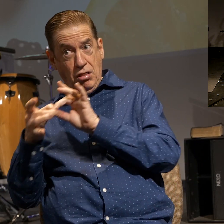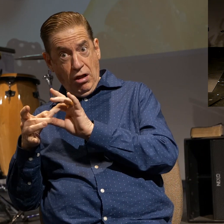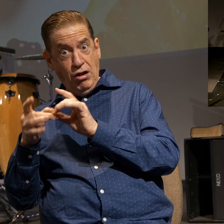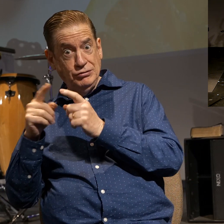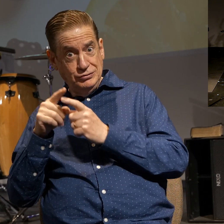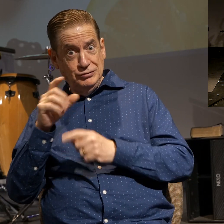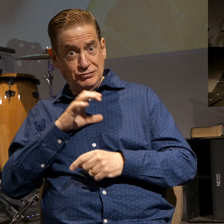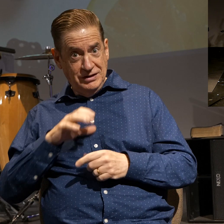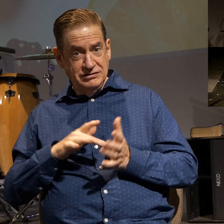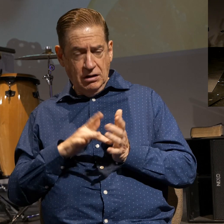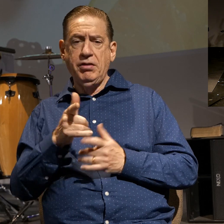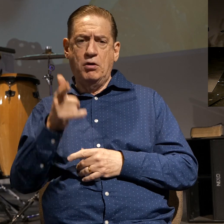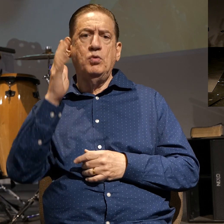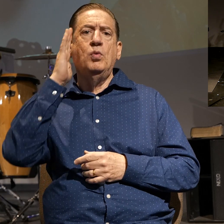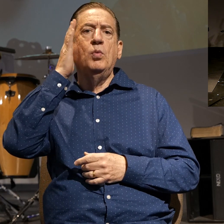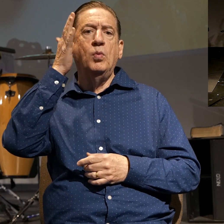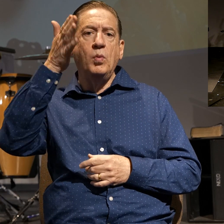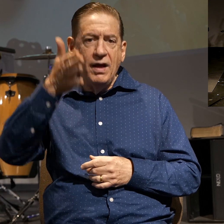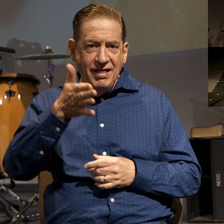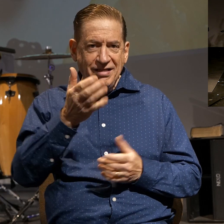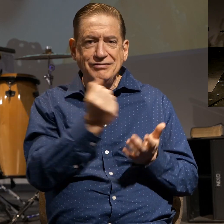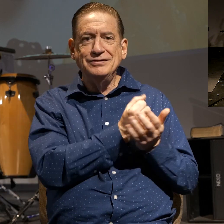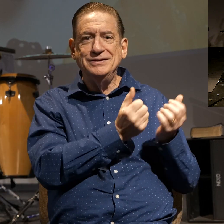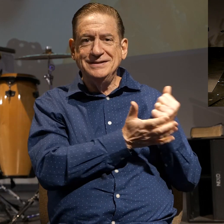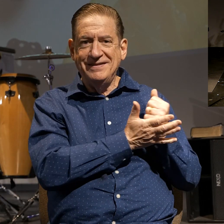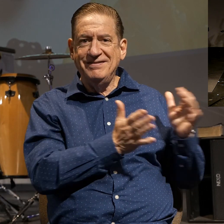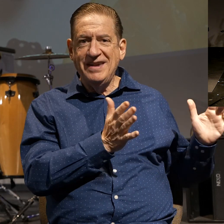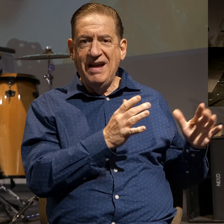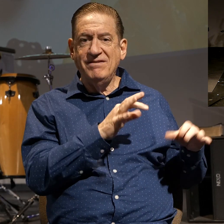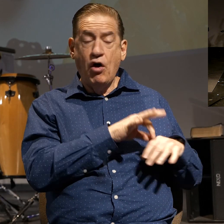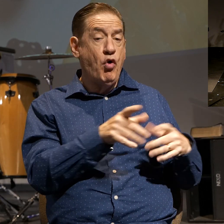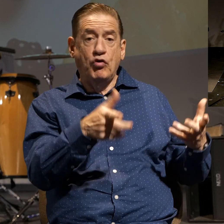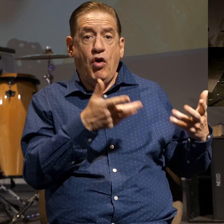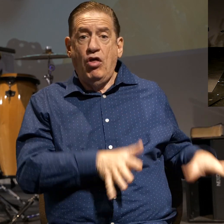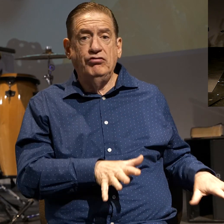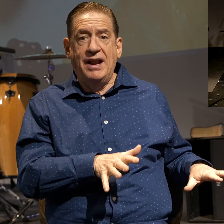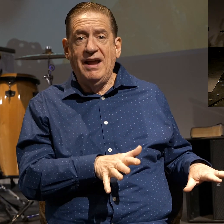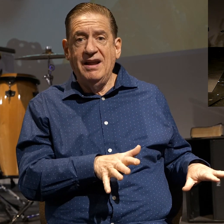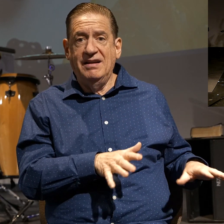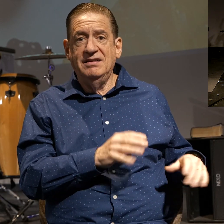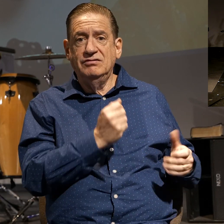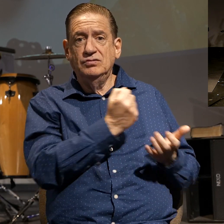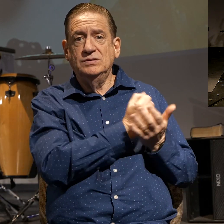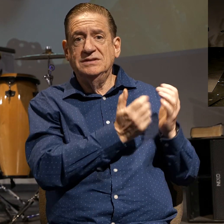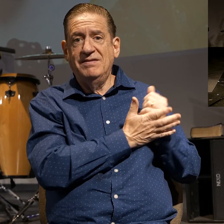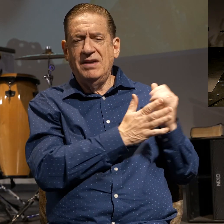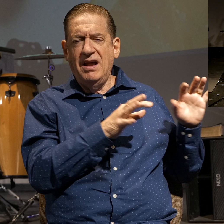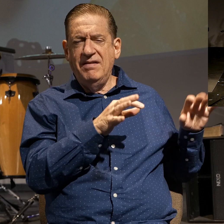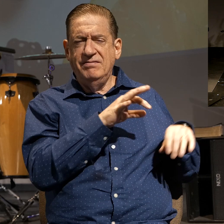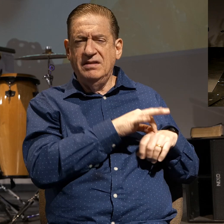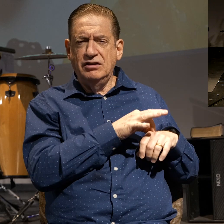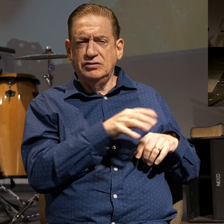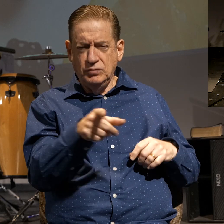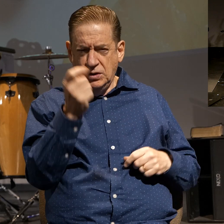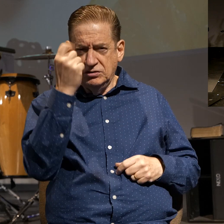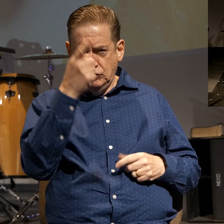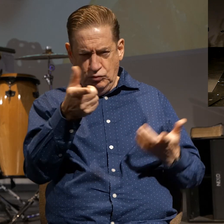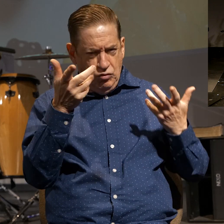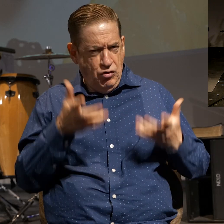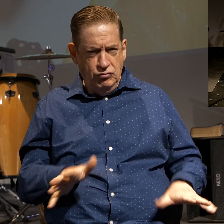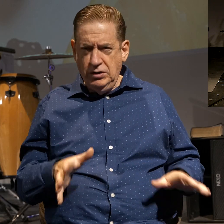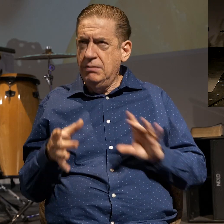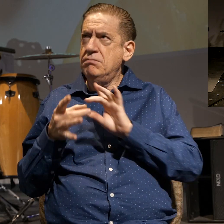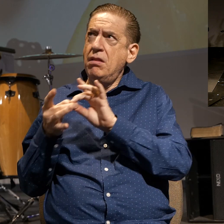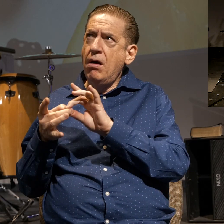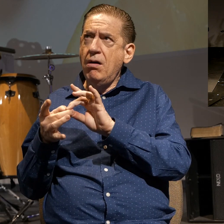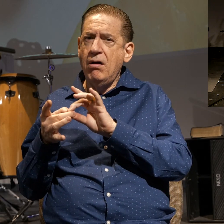will crucify the flesh or have crucified the flesh. So, if you understand that you belong and you